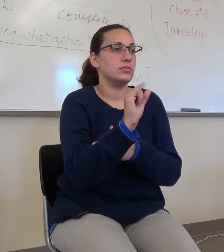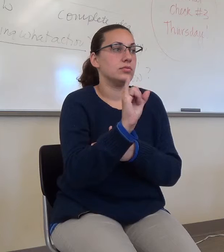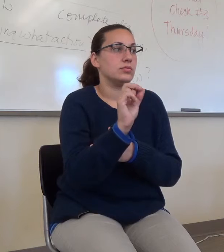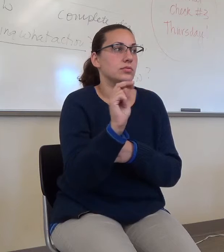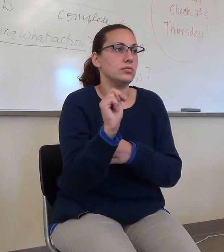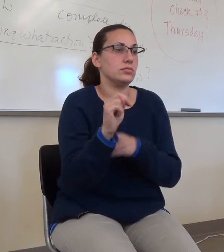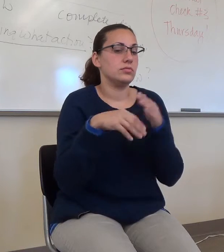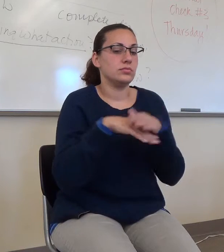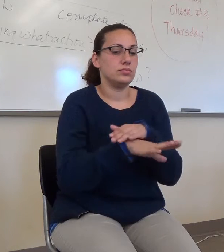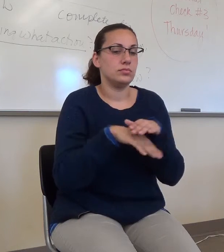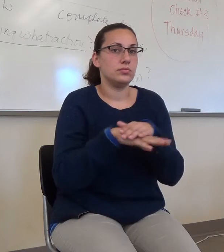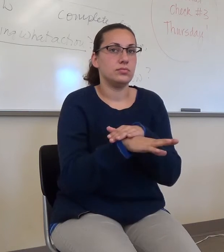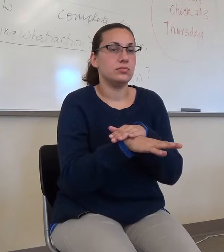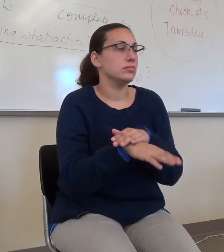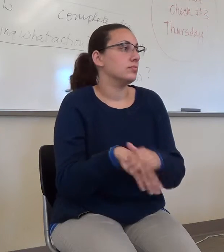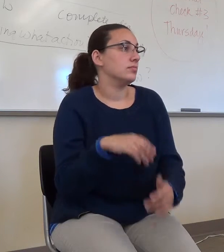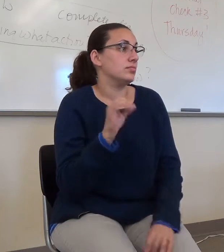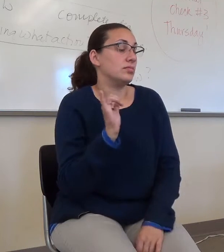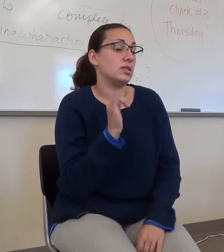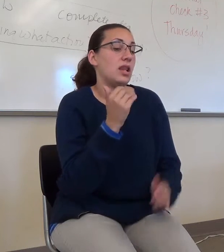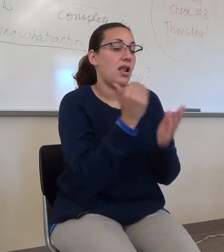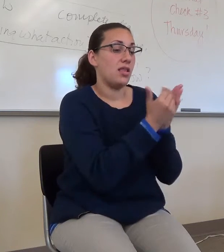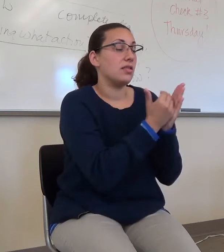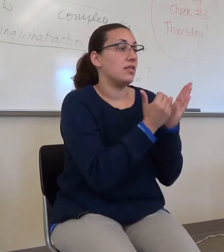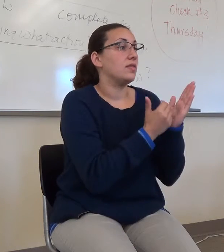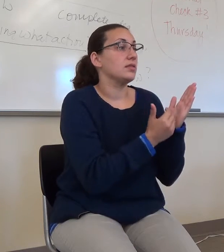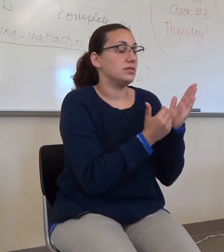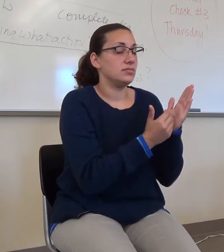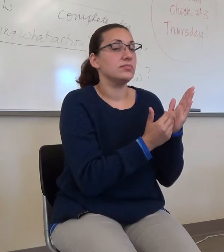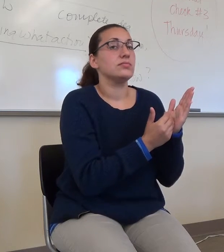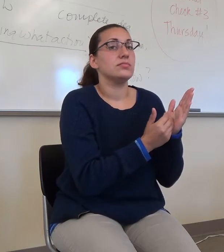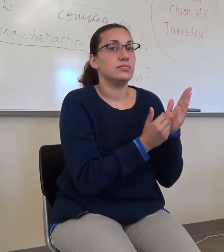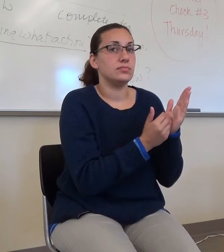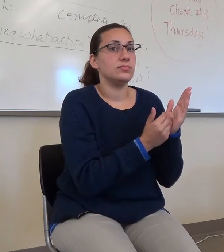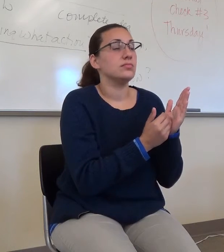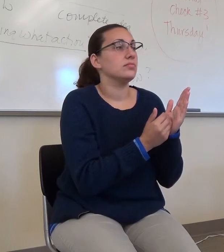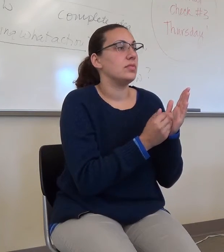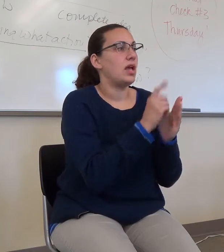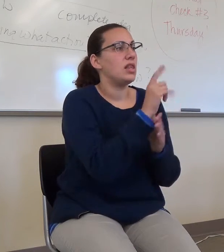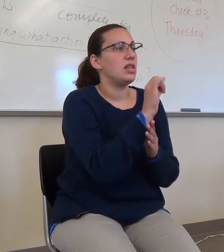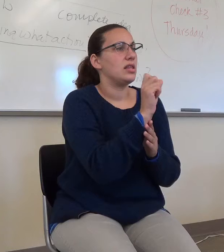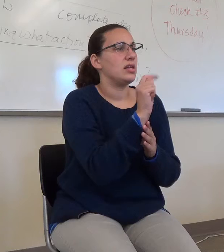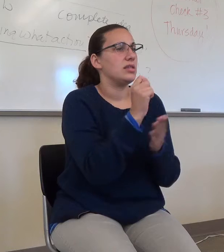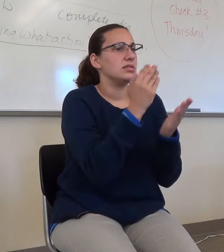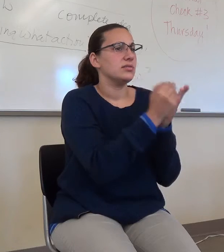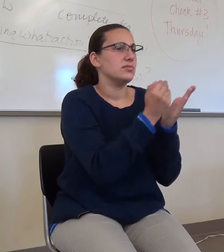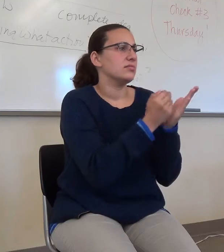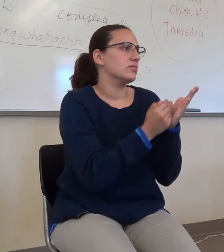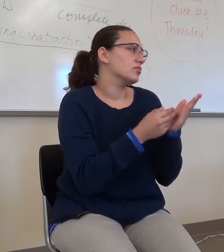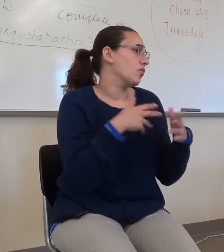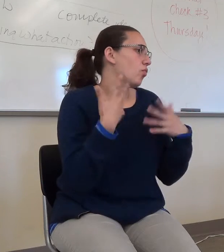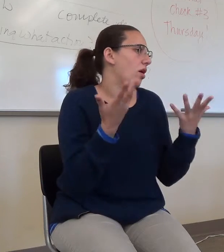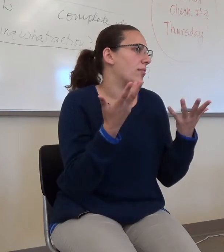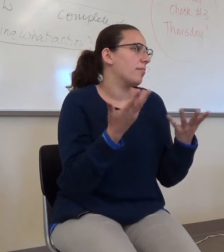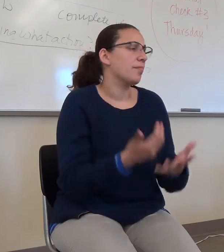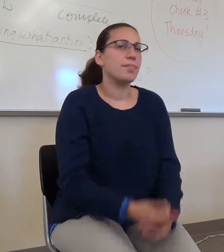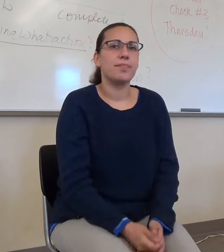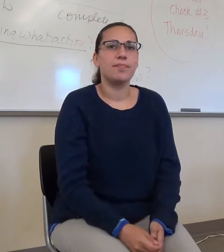Okay. So, that's a list of what? What is that a list of? They got the first